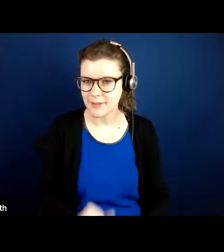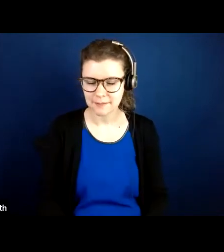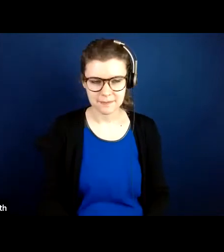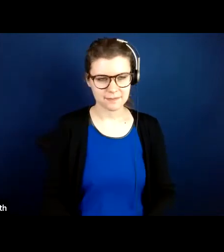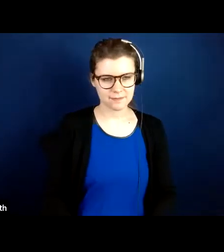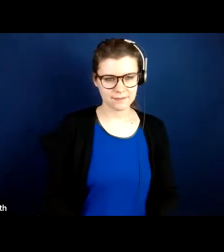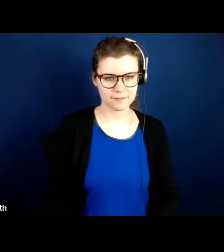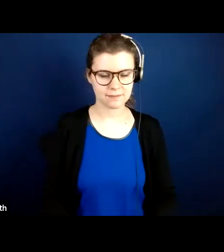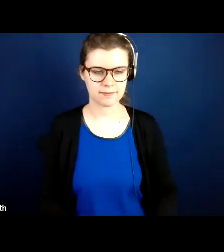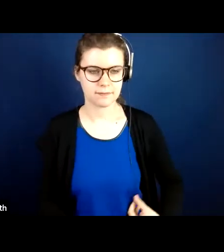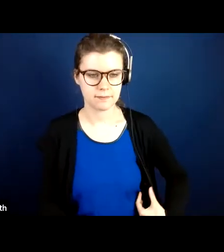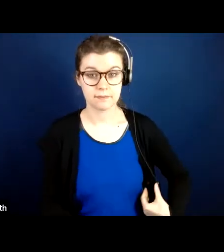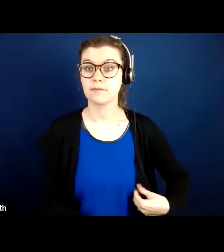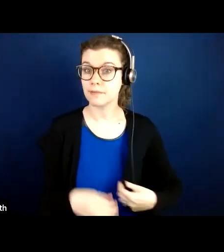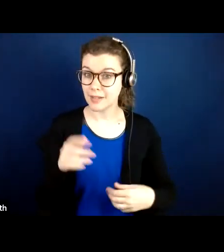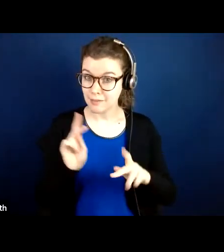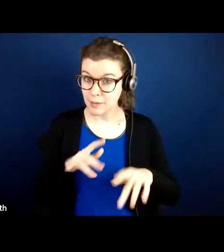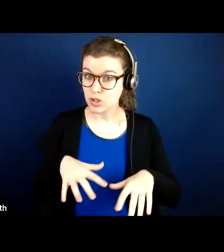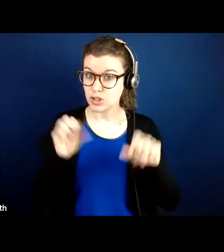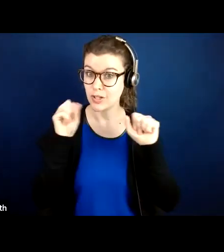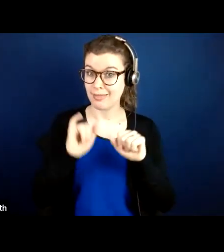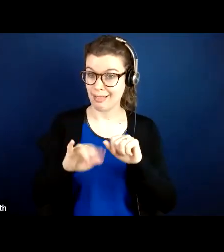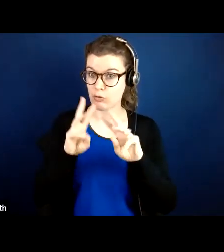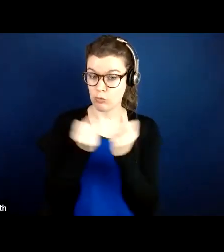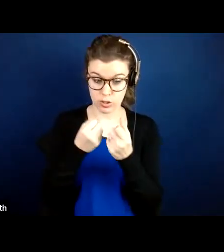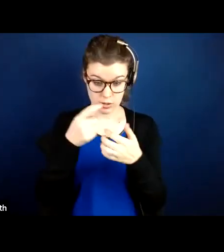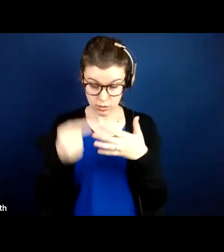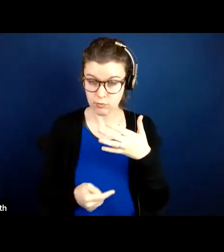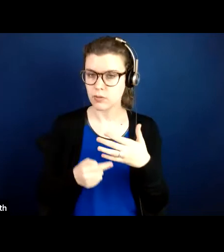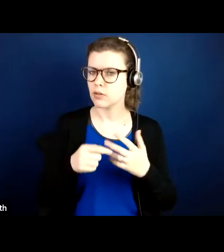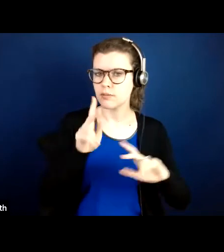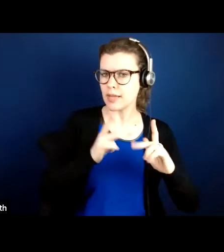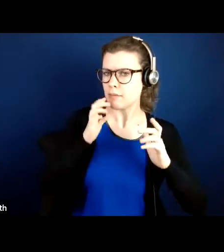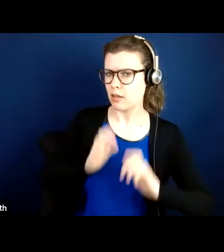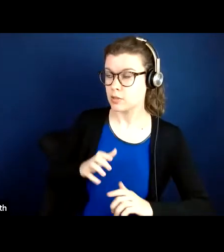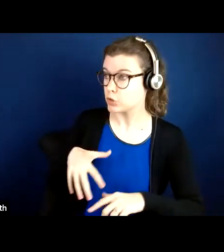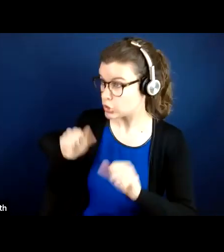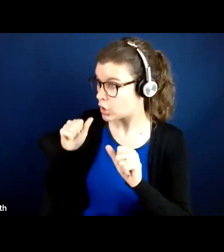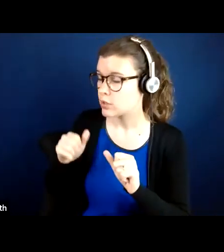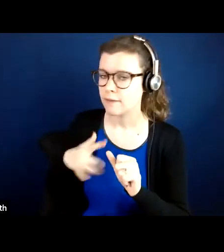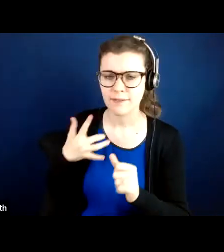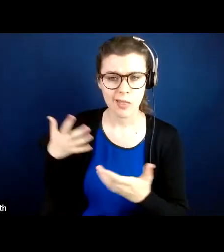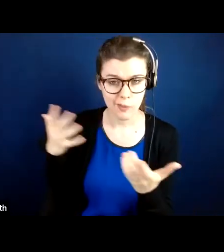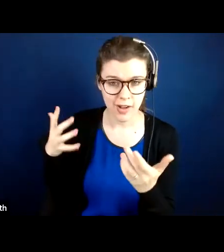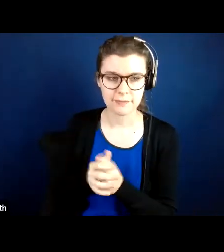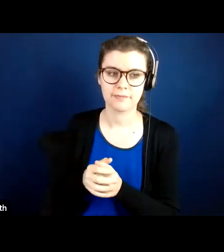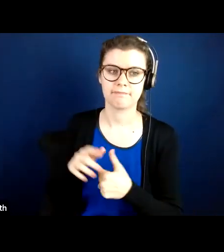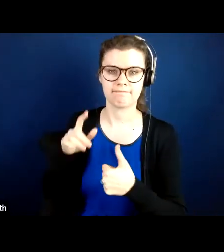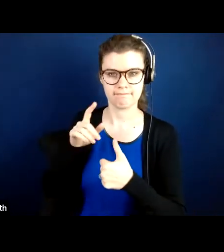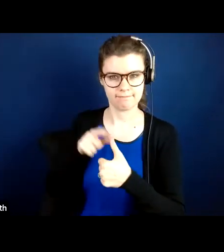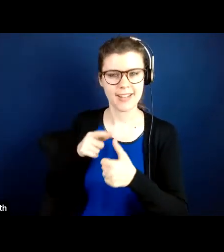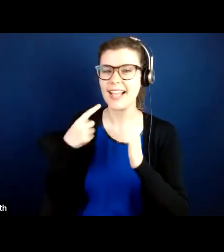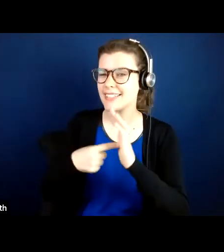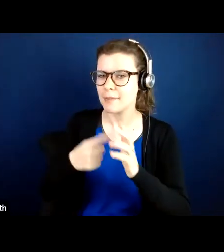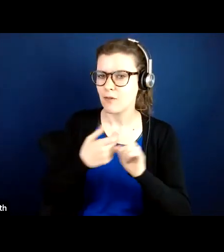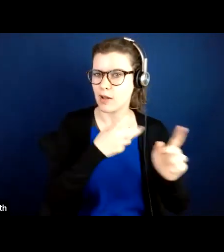Okay, what have participants said about these programs? So participants said, I learned I can help, I learned I can help